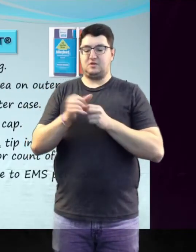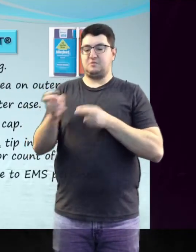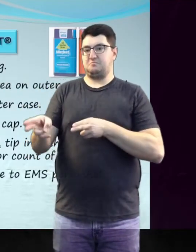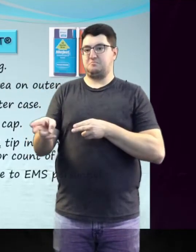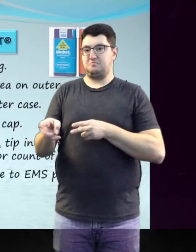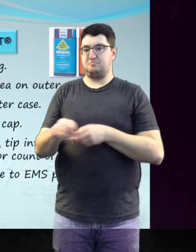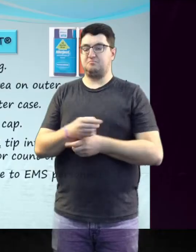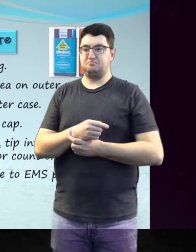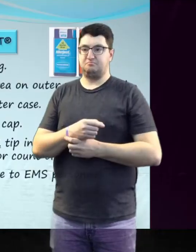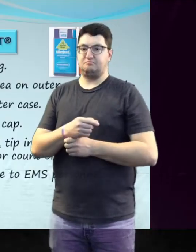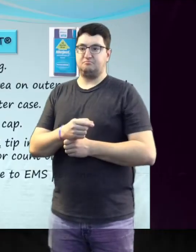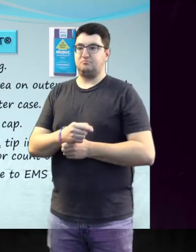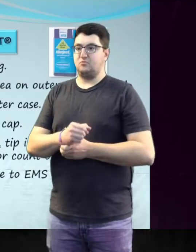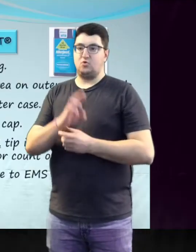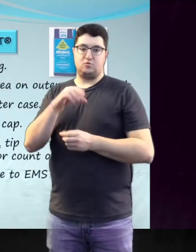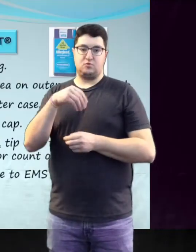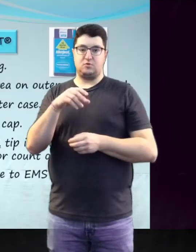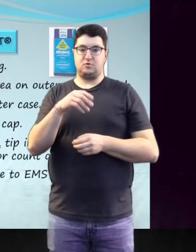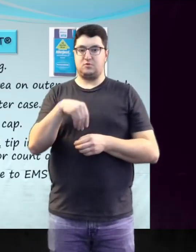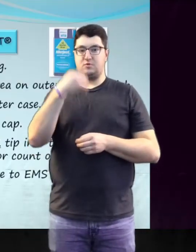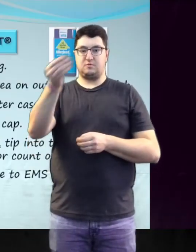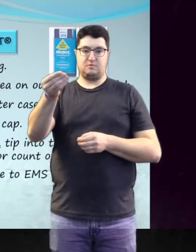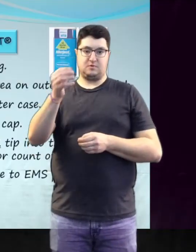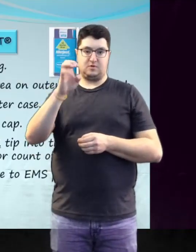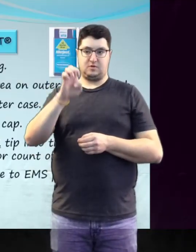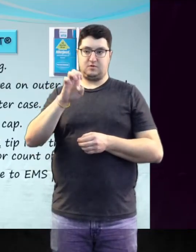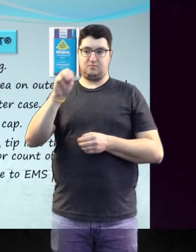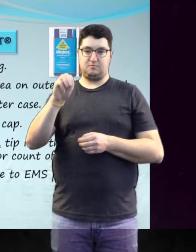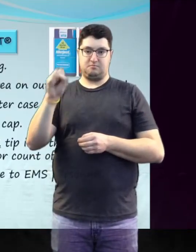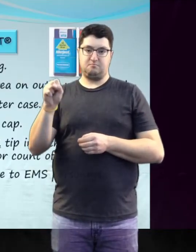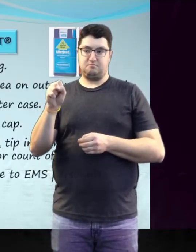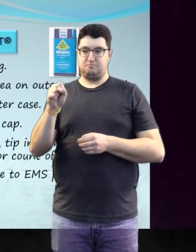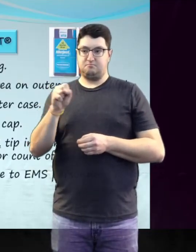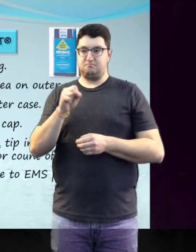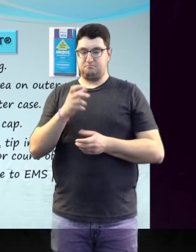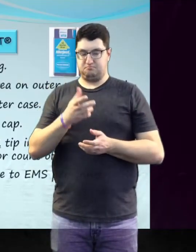indicated by your community program's policy for disposal of sharps.